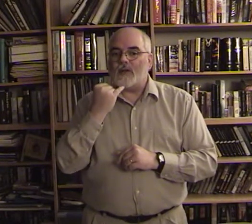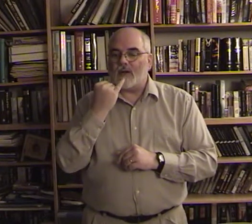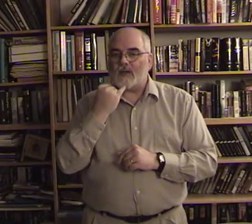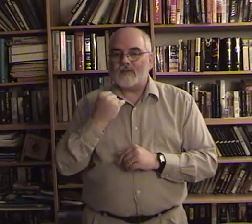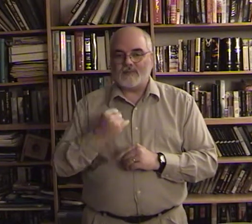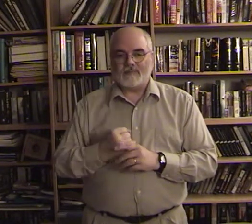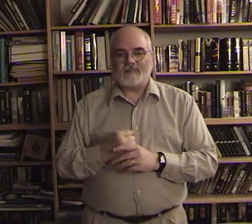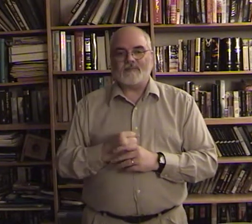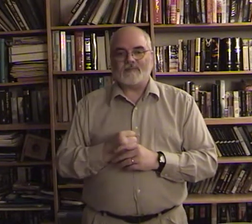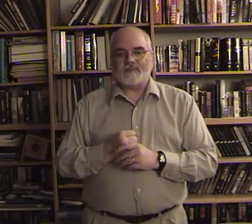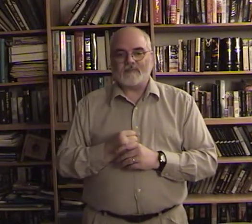there